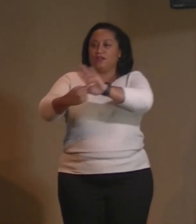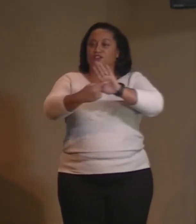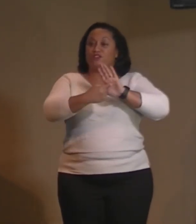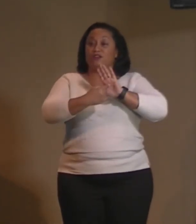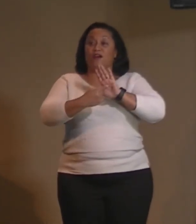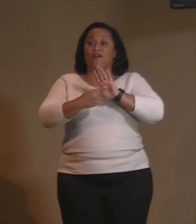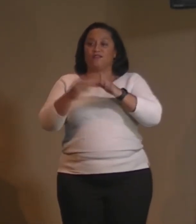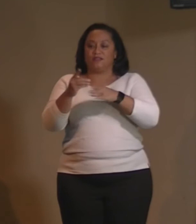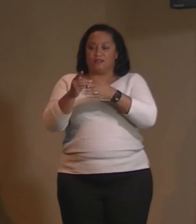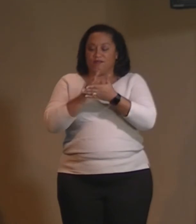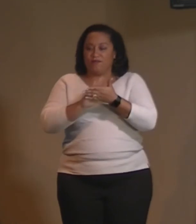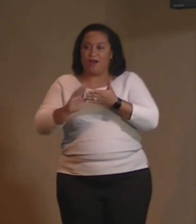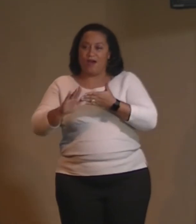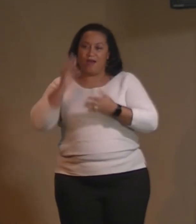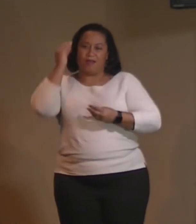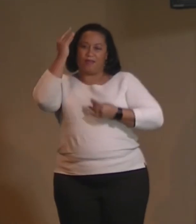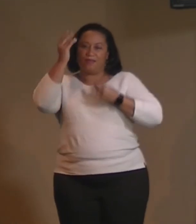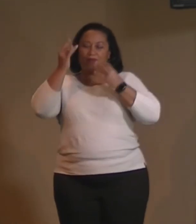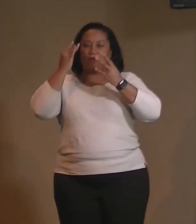in the microcosm.